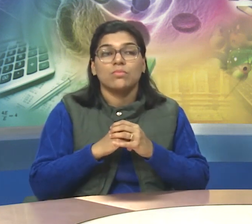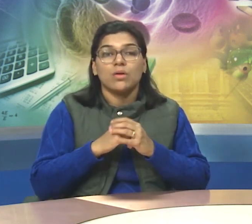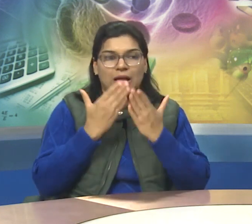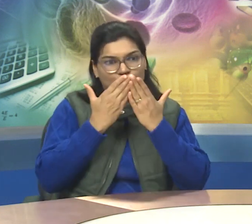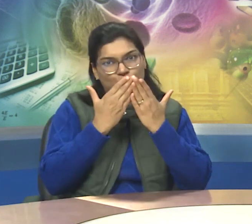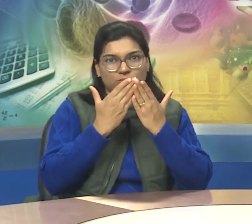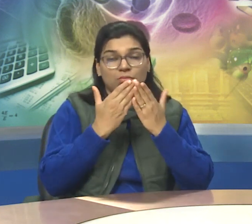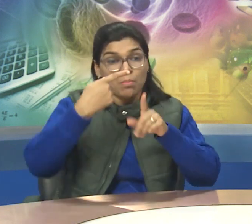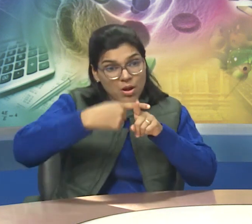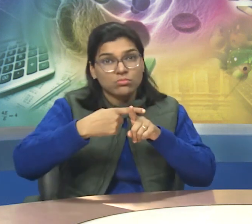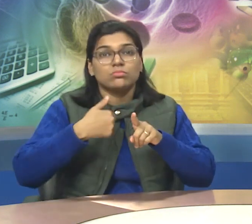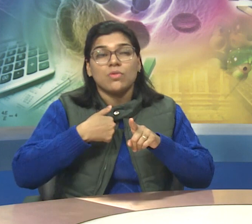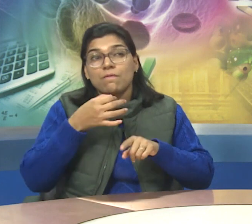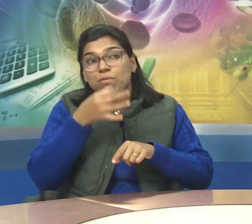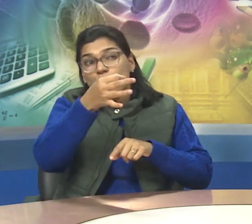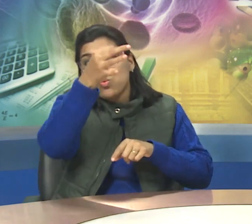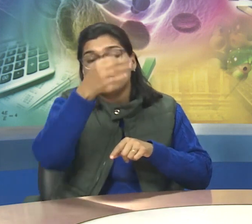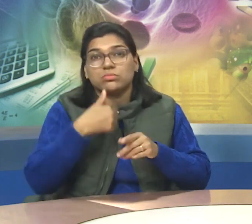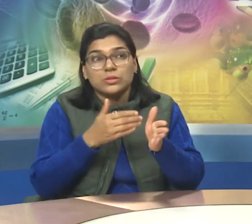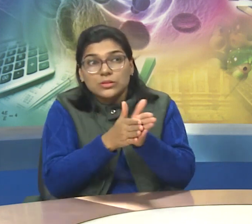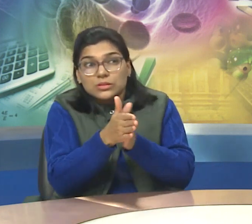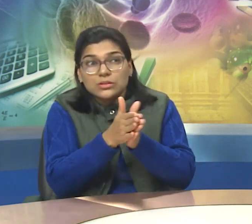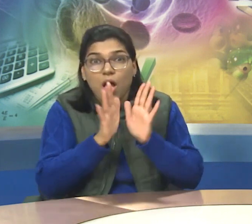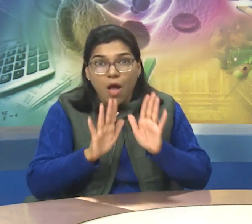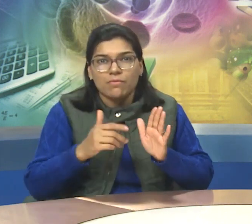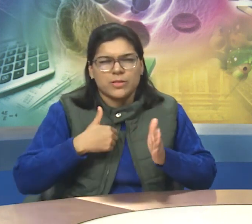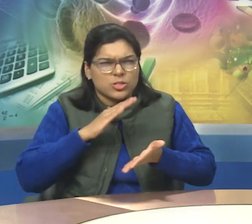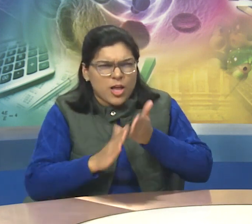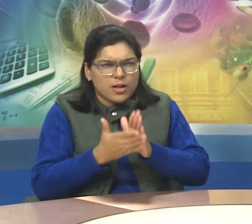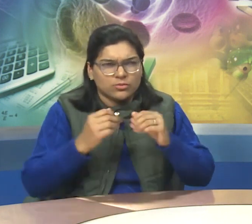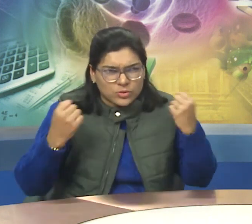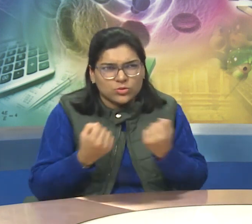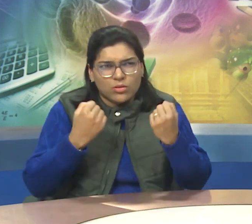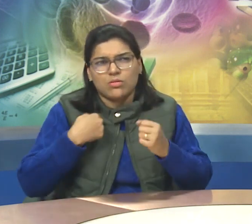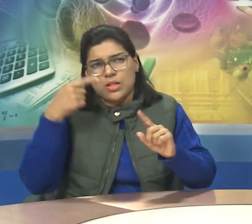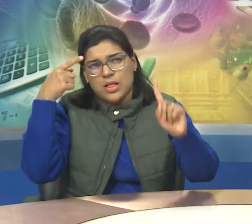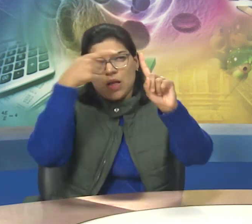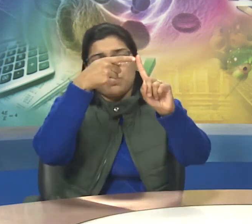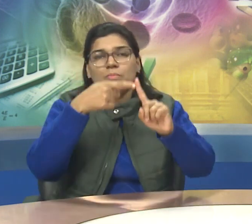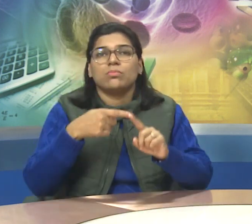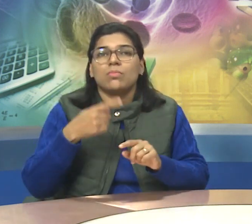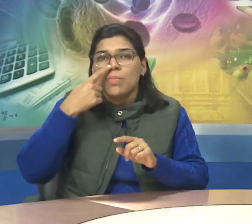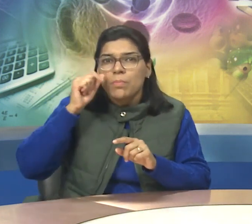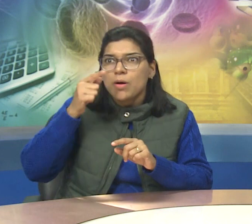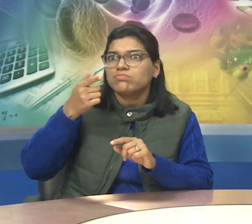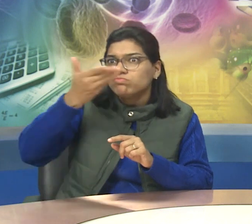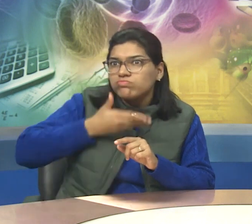Educations Educations Serves another important